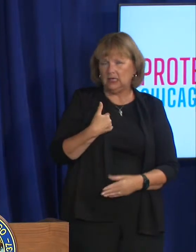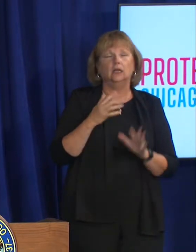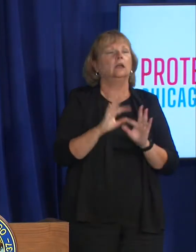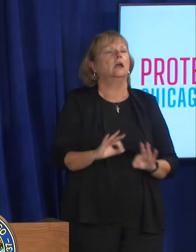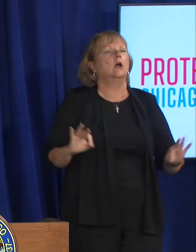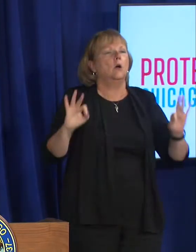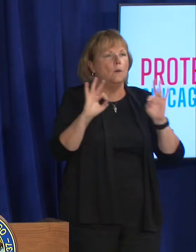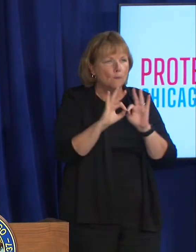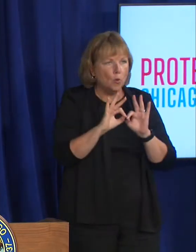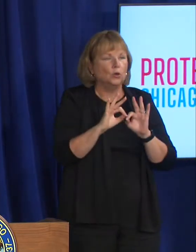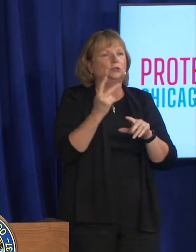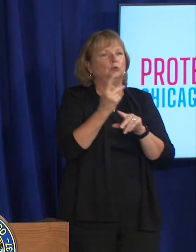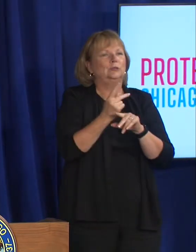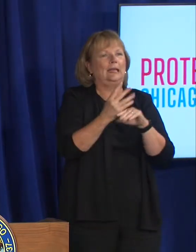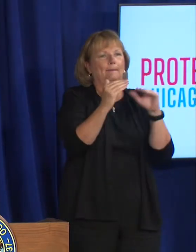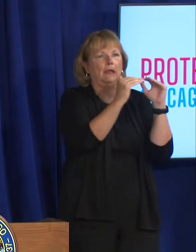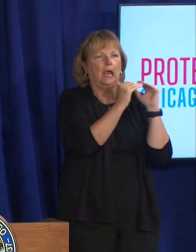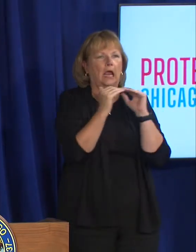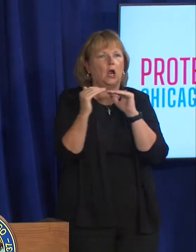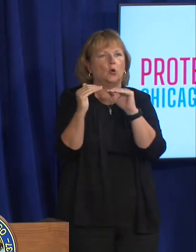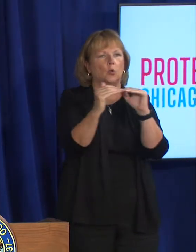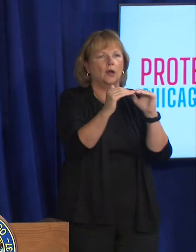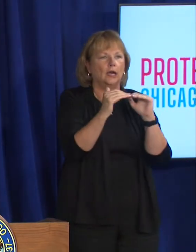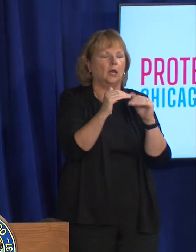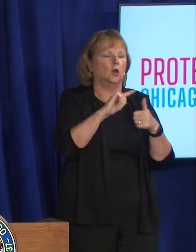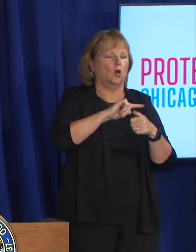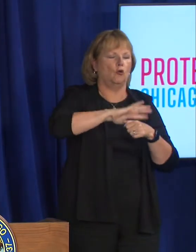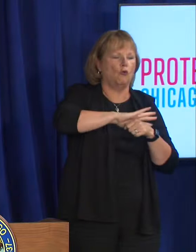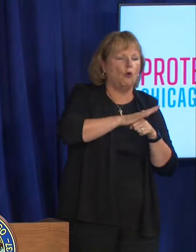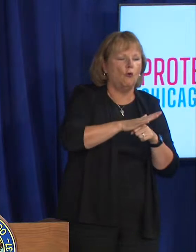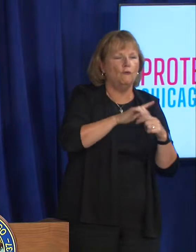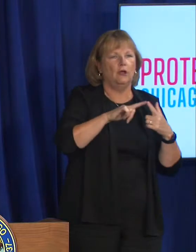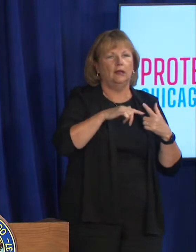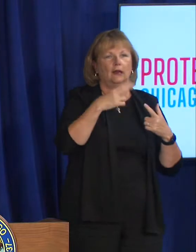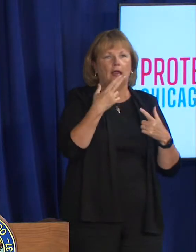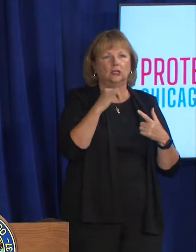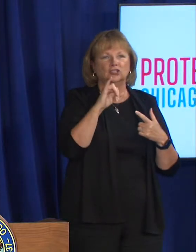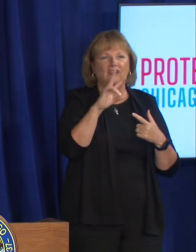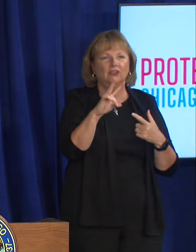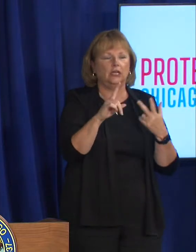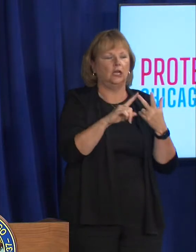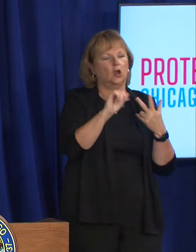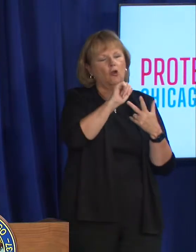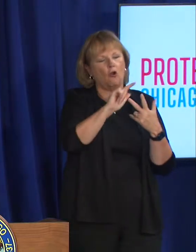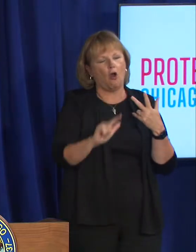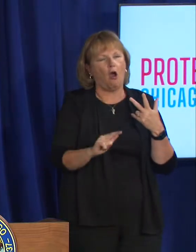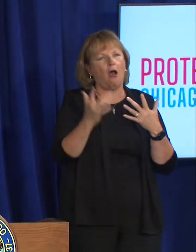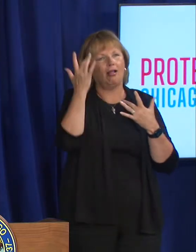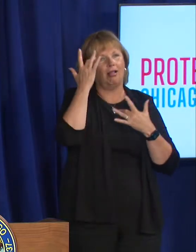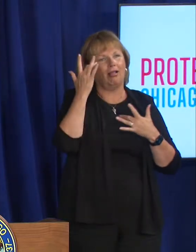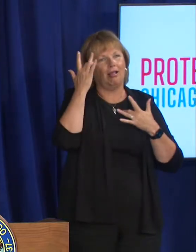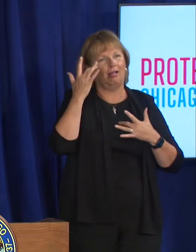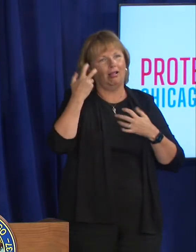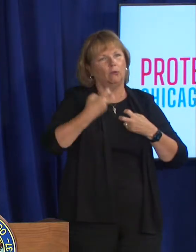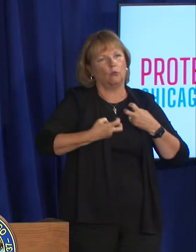need to continue the equity push from covid from hiv from every health condition we know that